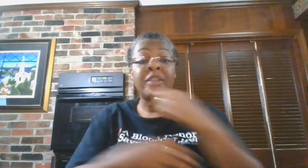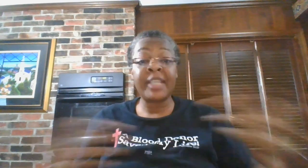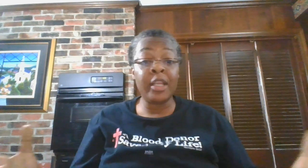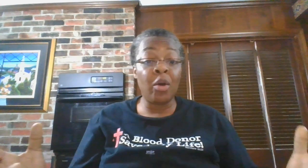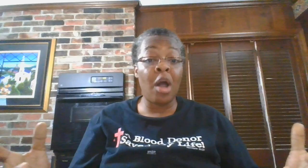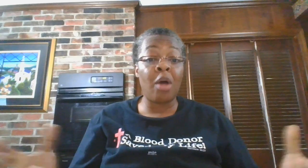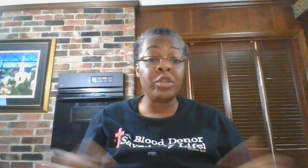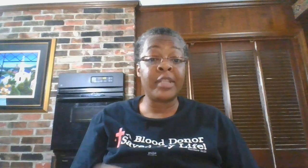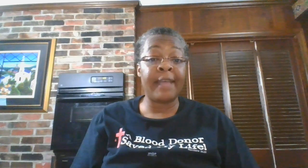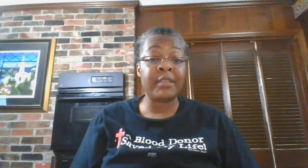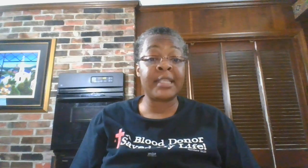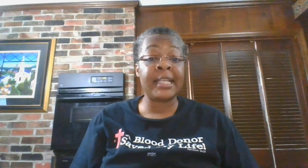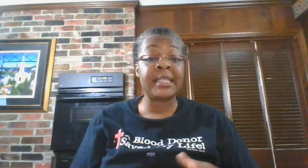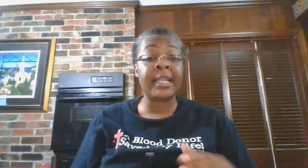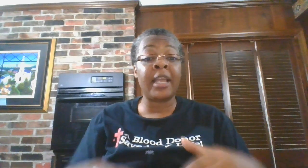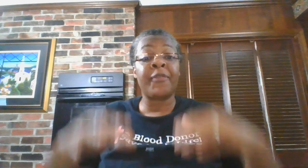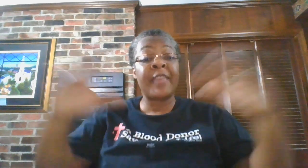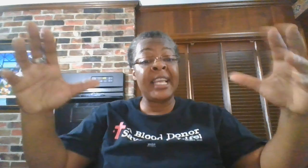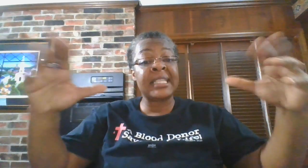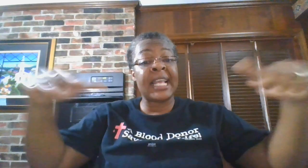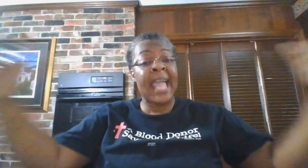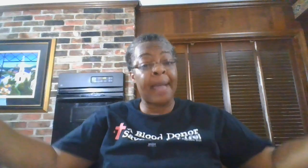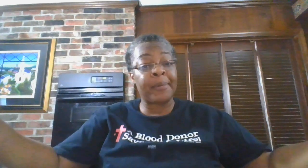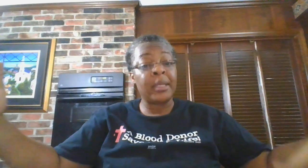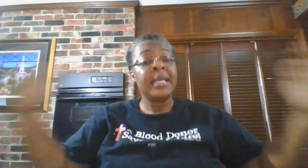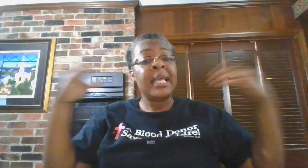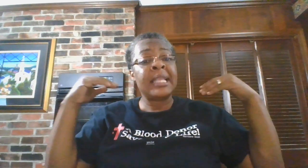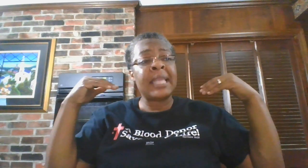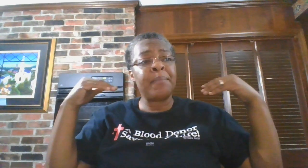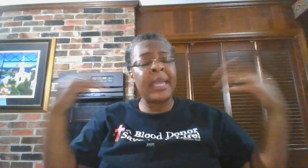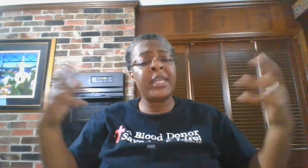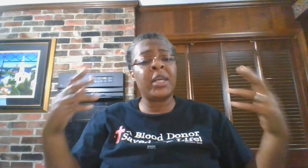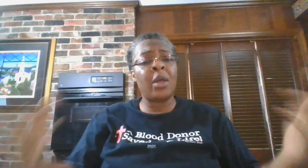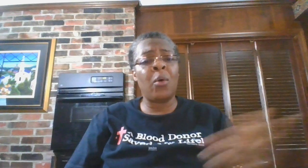Arsenio Hall used to have this saying, said, there are things that happen that make you go.